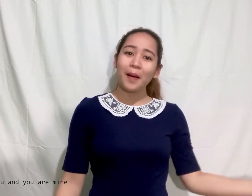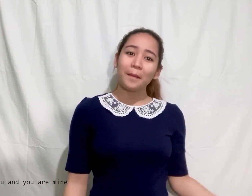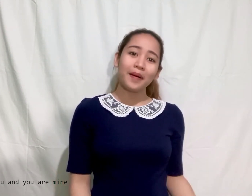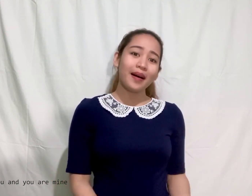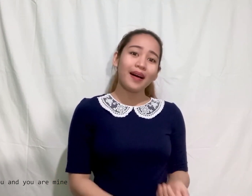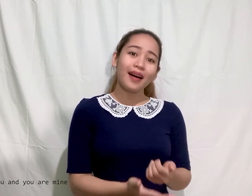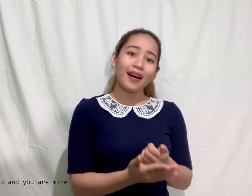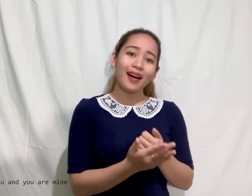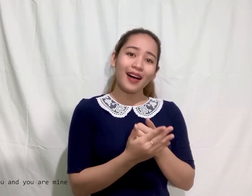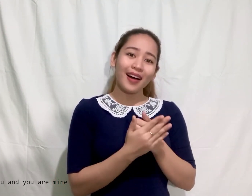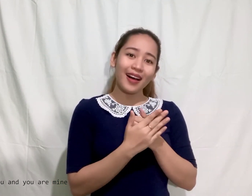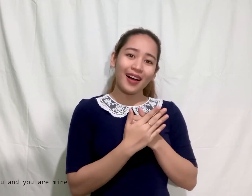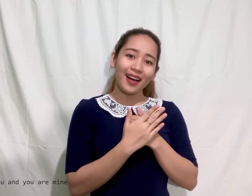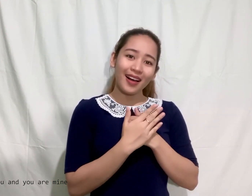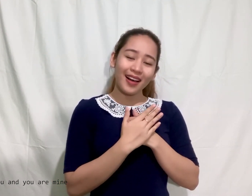mine. I love